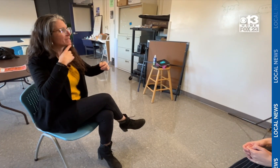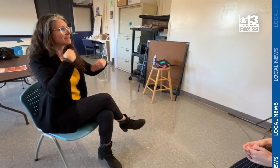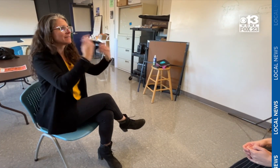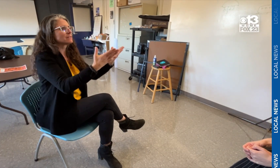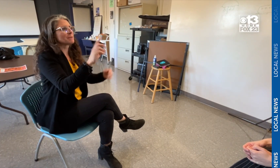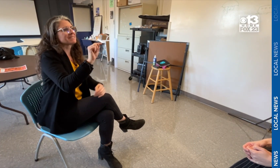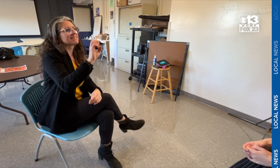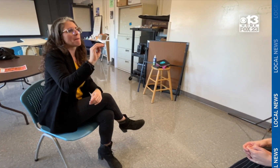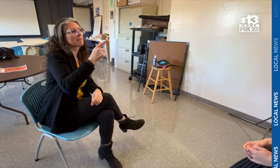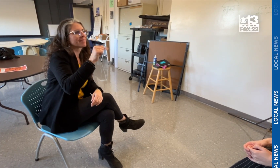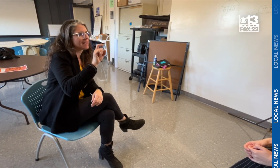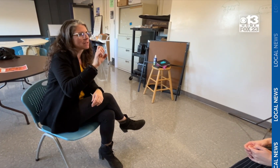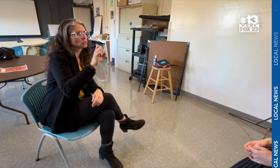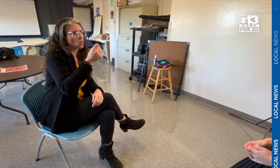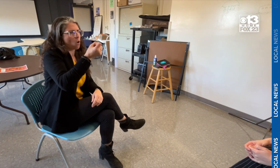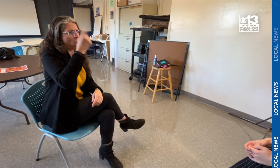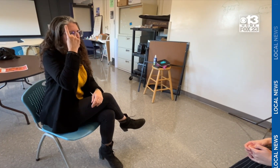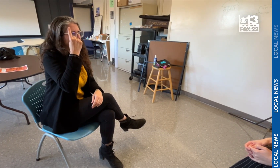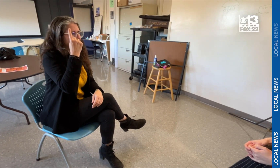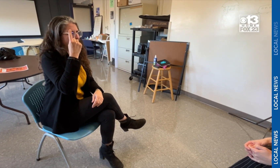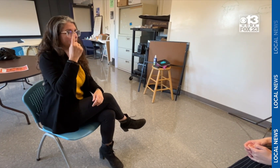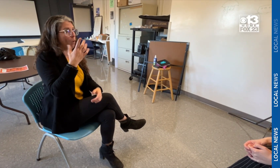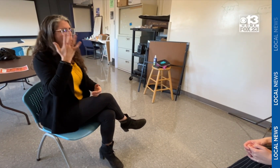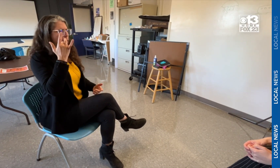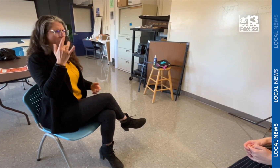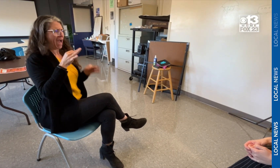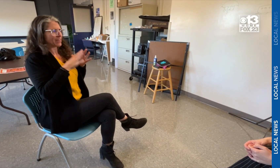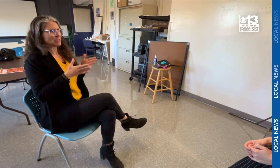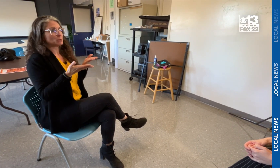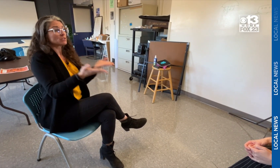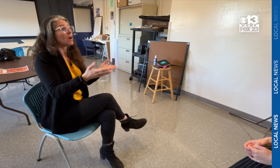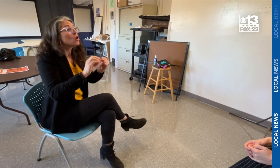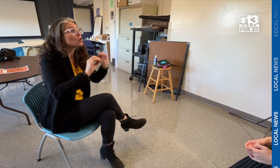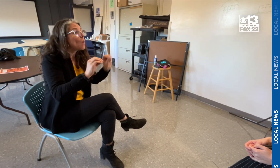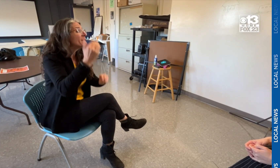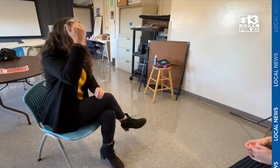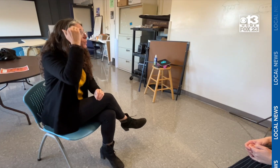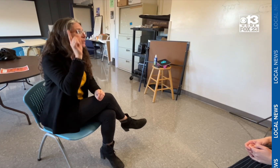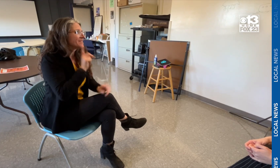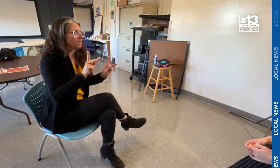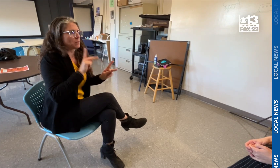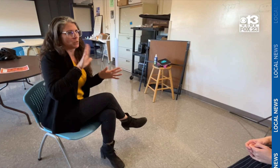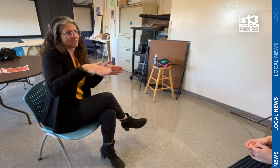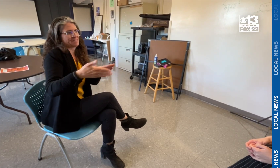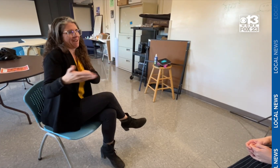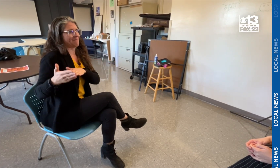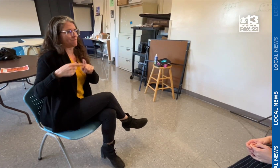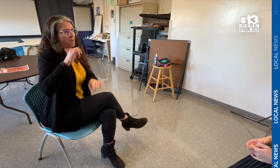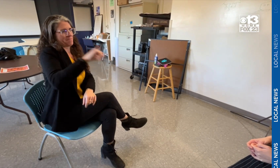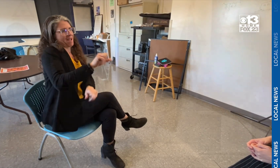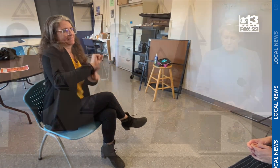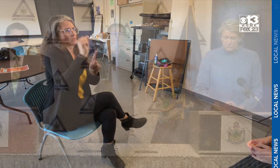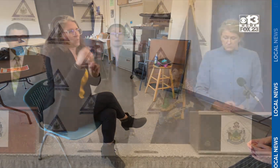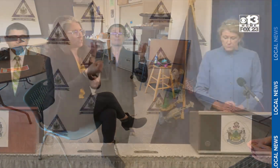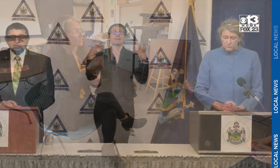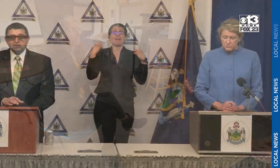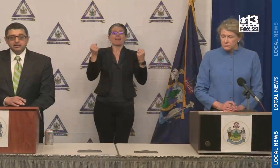deaf American sign language interpreter and professor at USM. And she's often recognized as one of the popular ASL